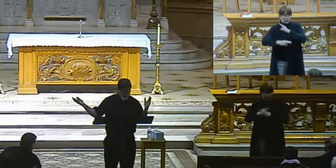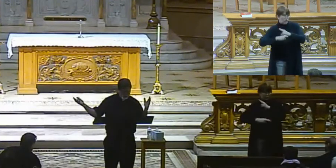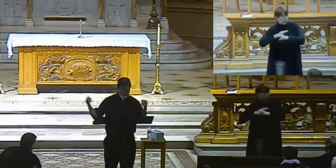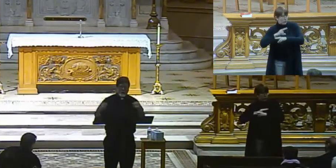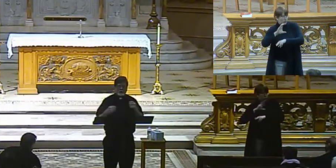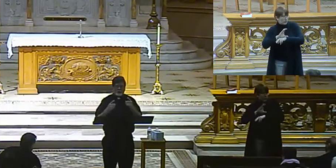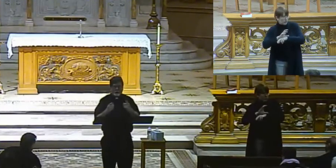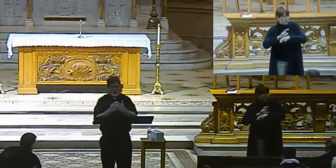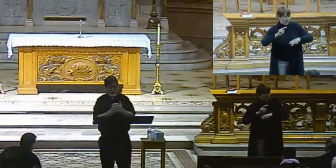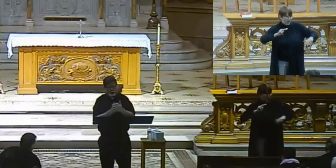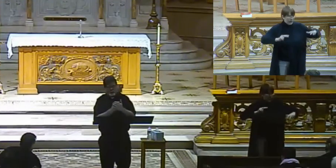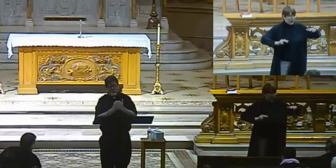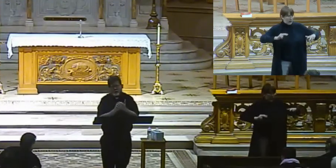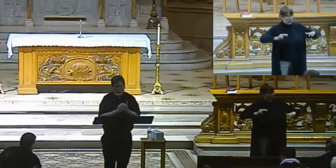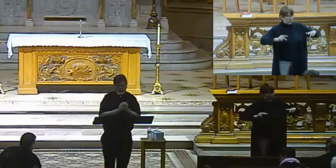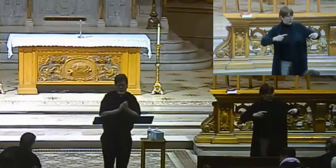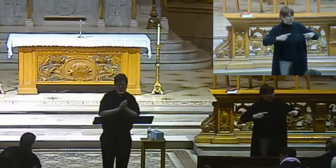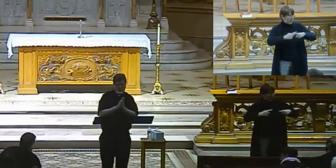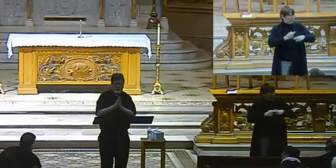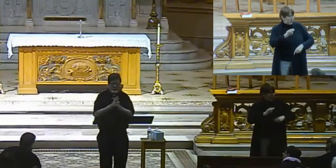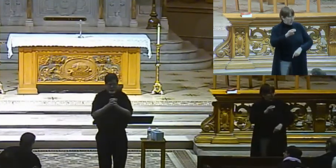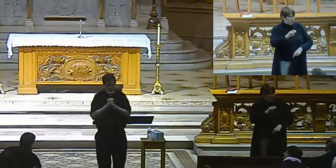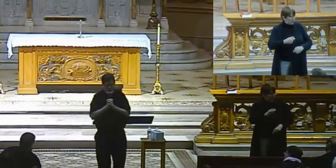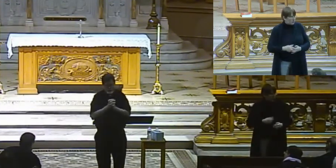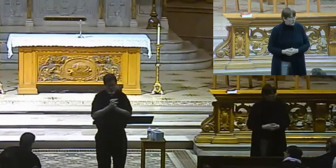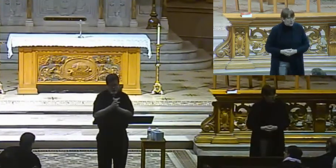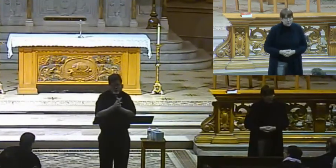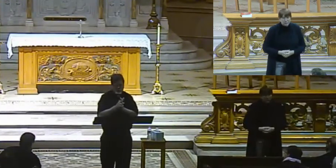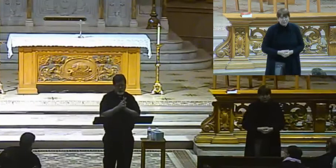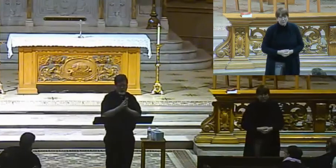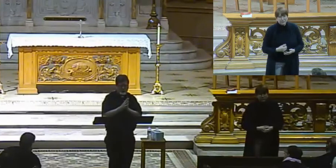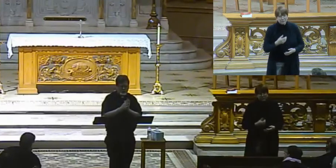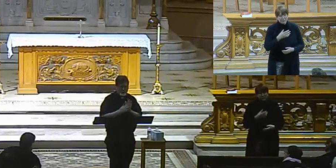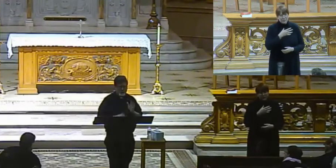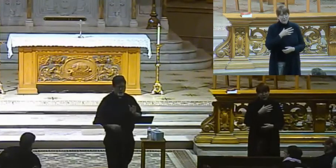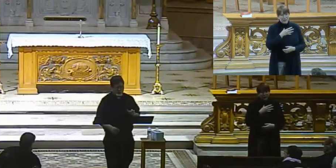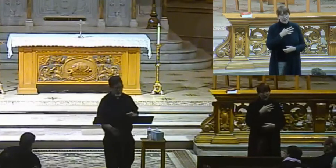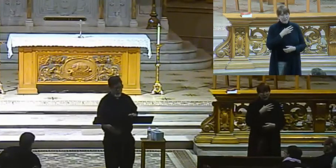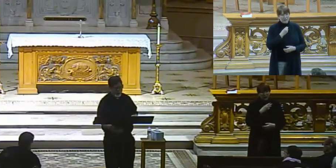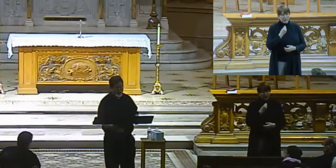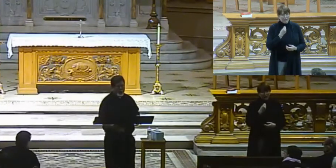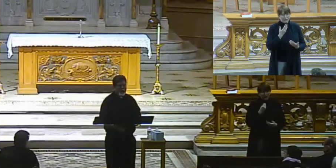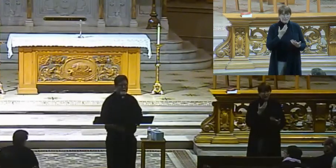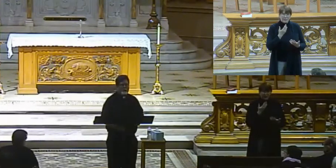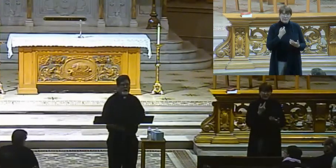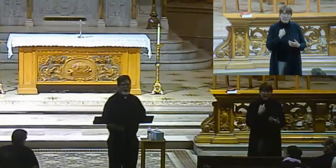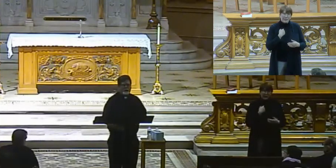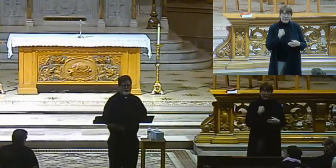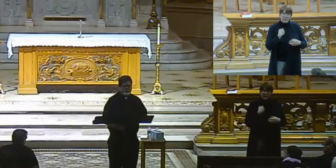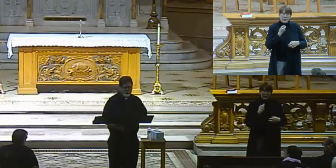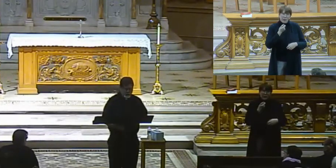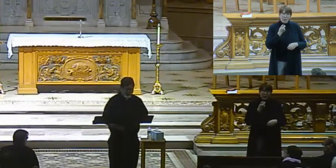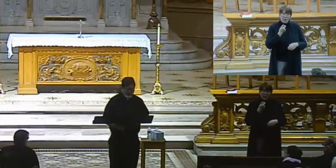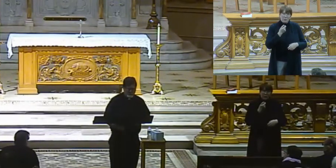church. There's also, and I want to talk about this, I kind of got into some trouble at the noon session with this. There's a saying that is